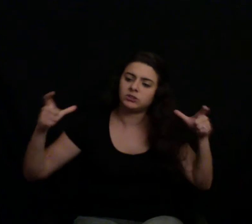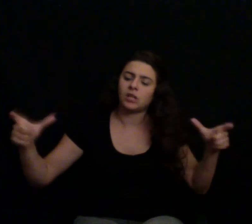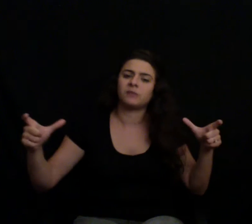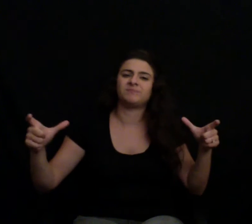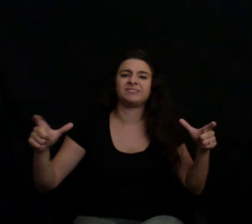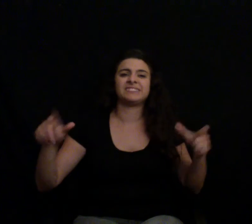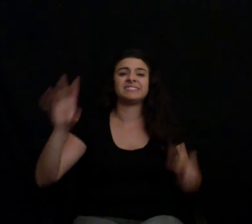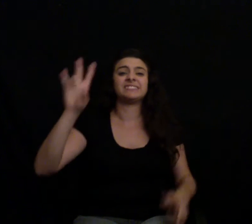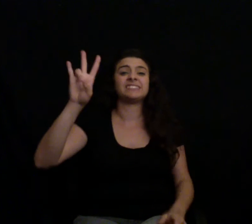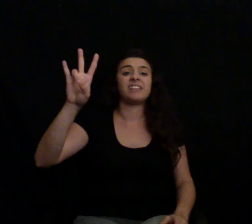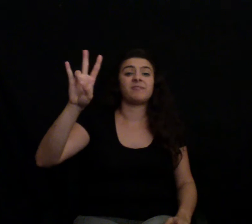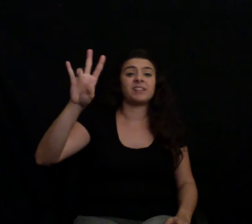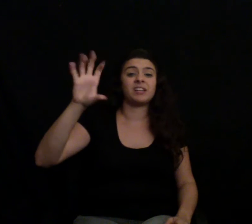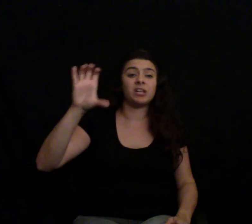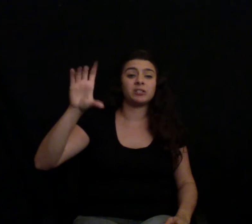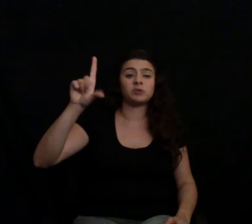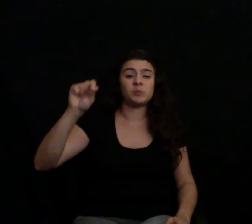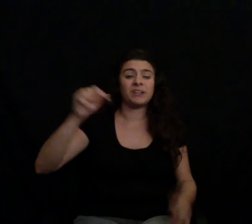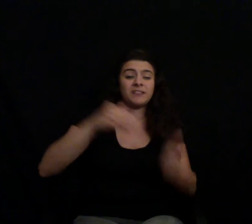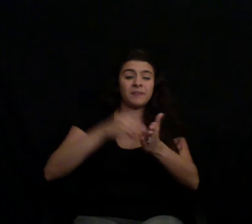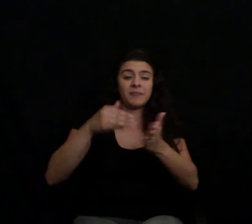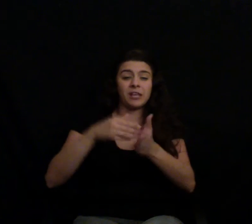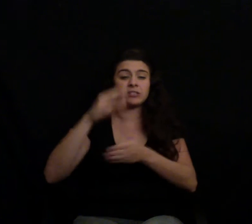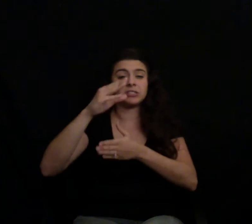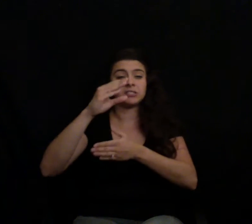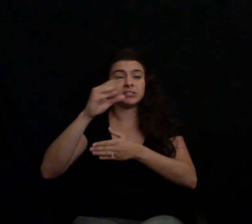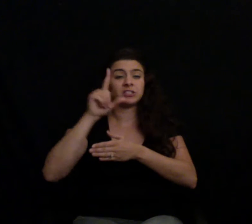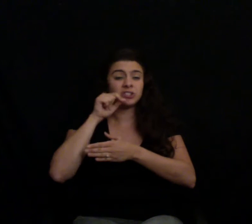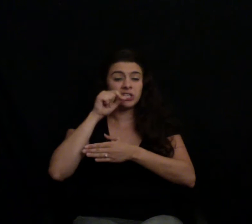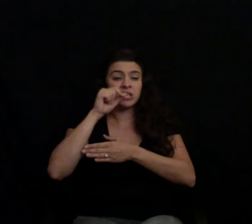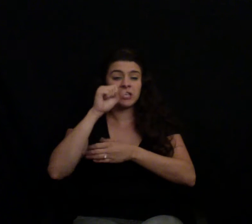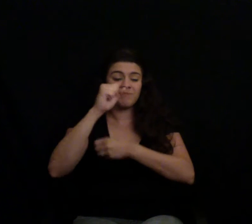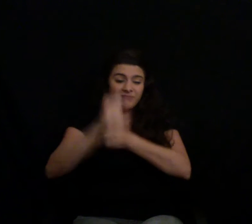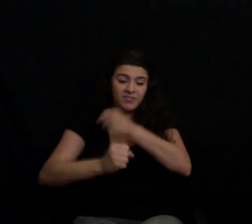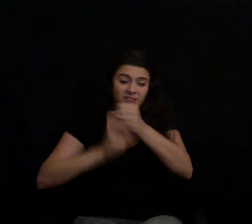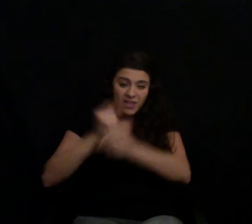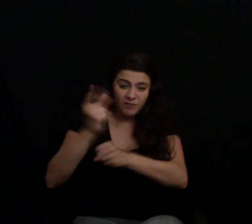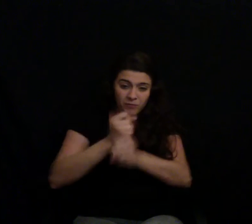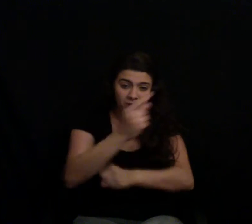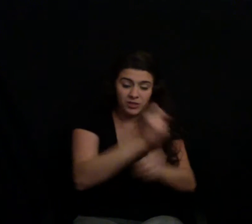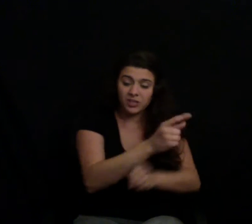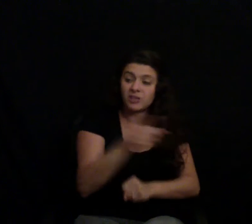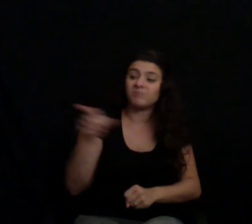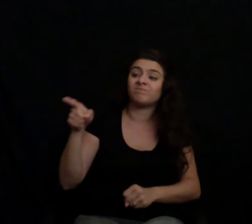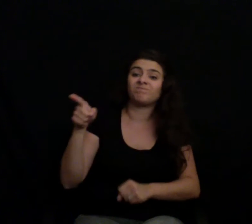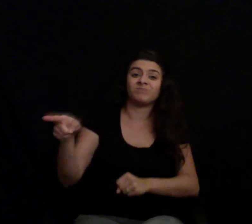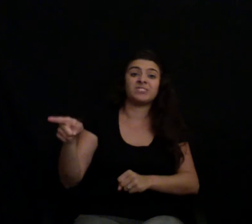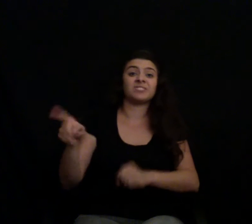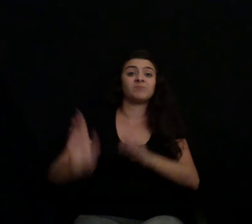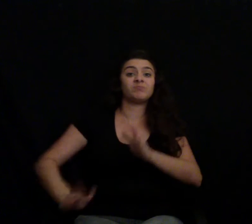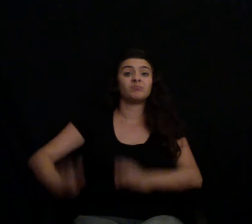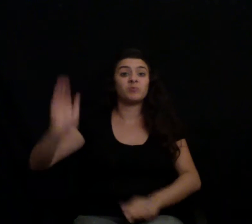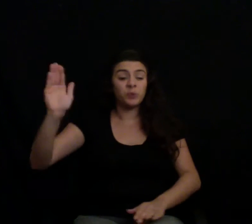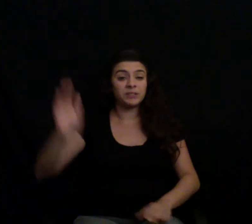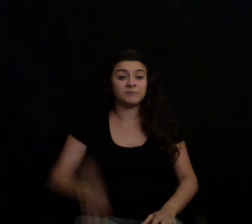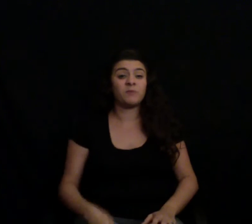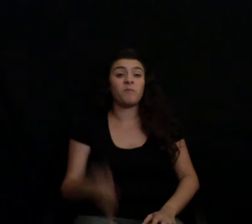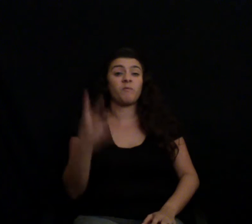chickens each year. That's 120,000 chickens per flock crammed into Craig's four barns every six weeks.